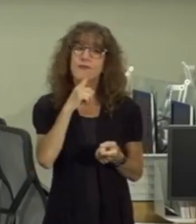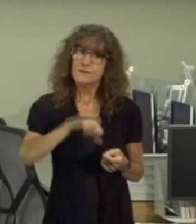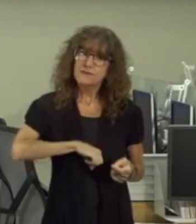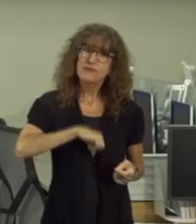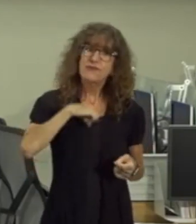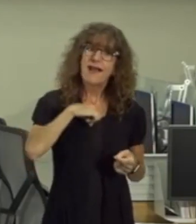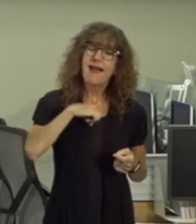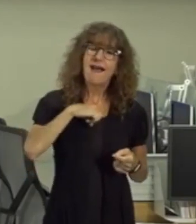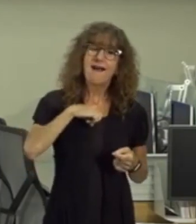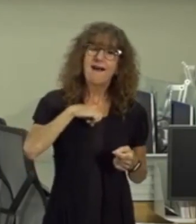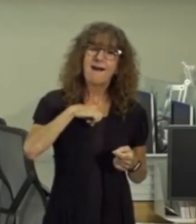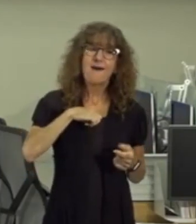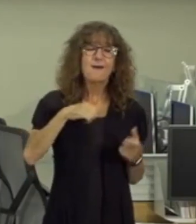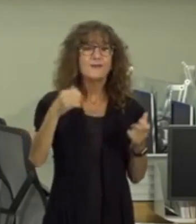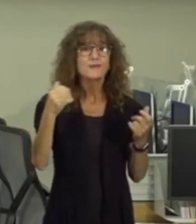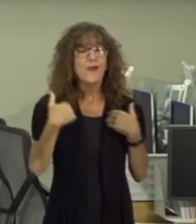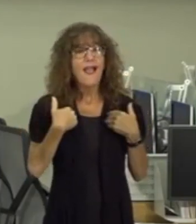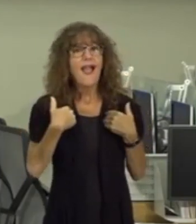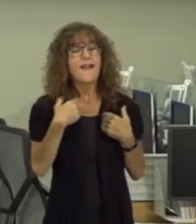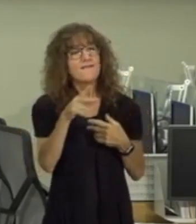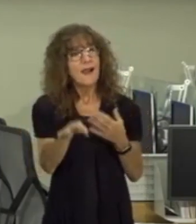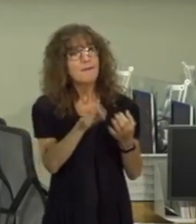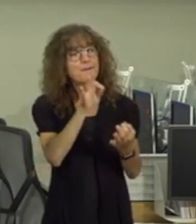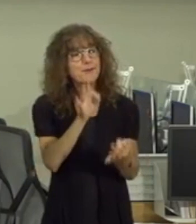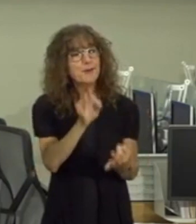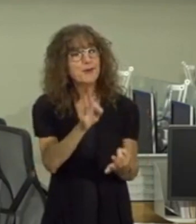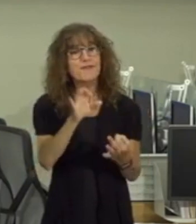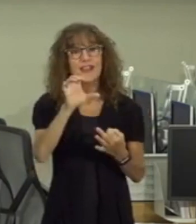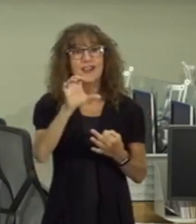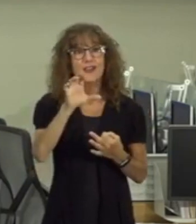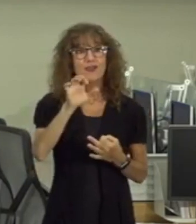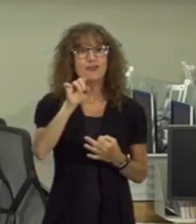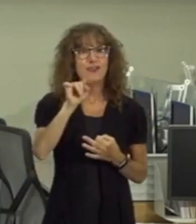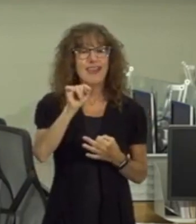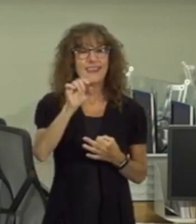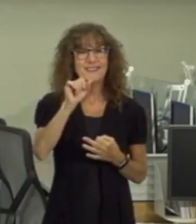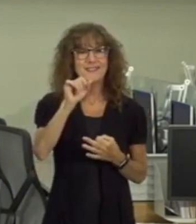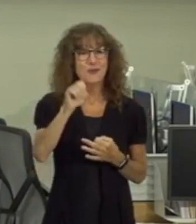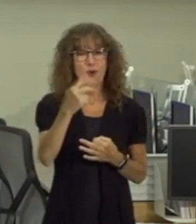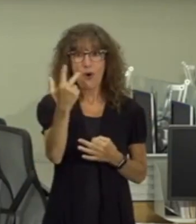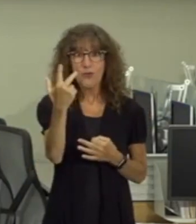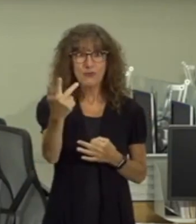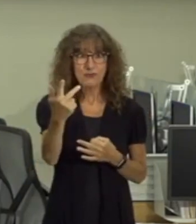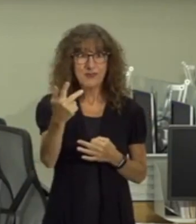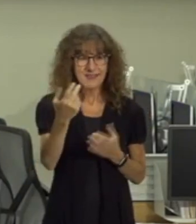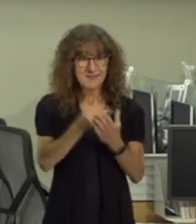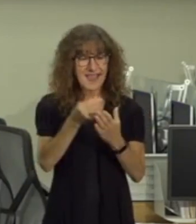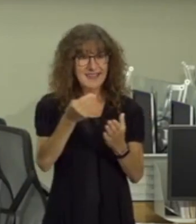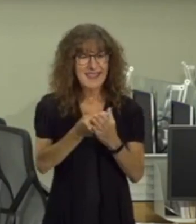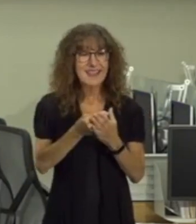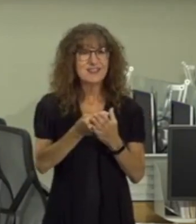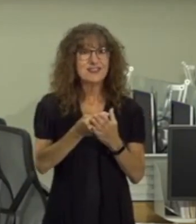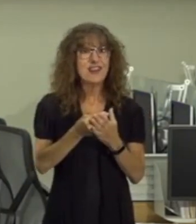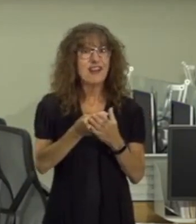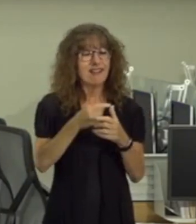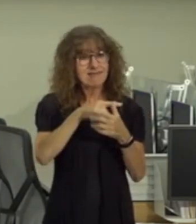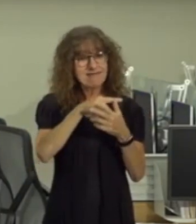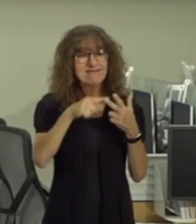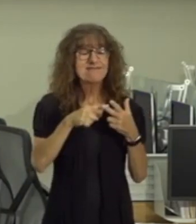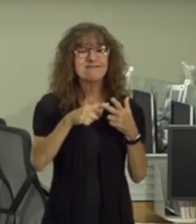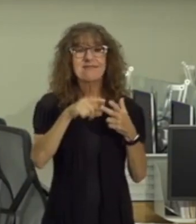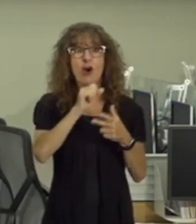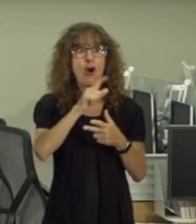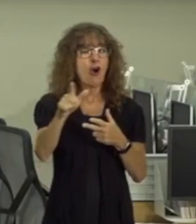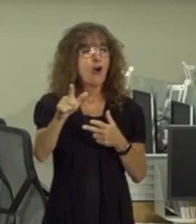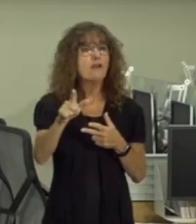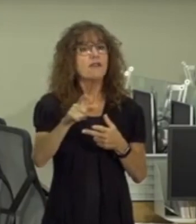proud to walk away with yet again a perfect credit score meaning all three of the financial rating agencies fitch moody's and standard and pours